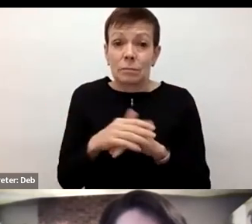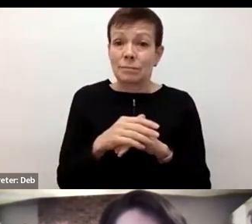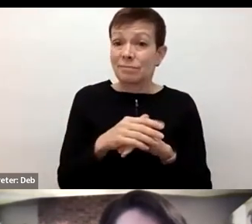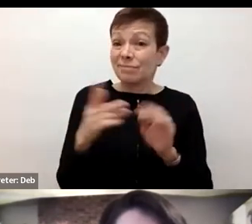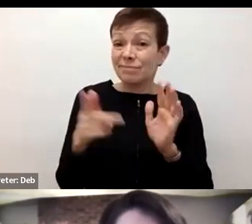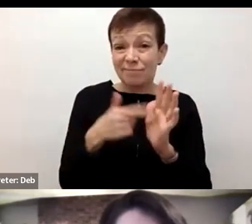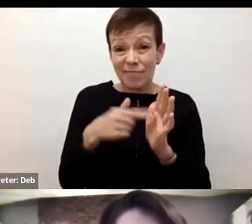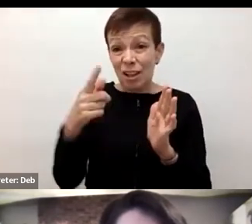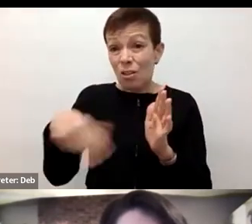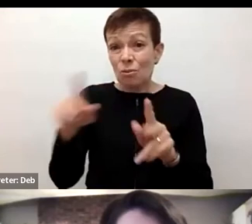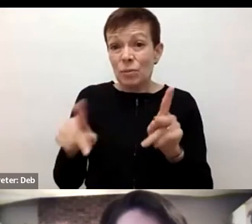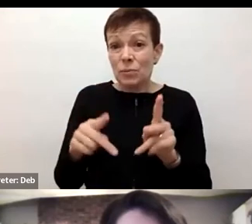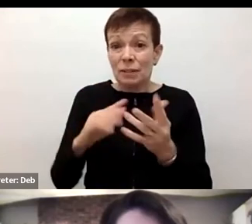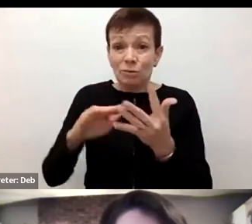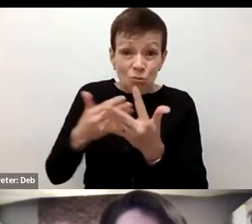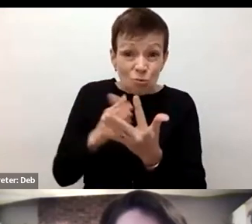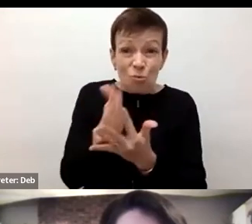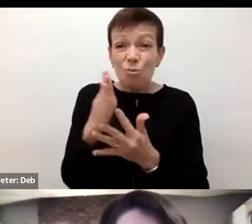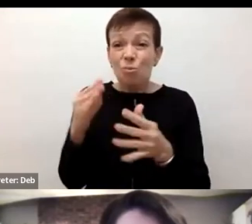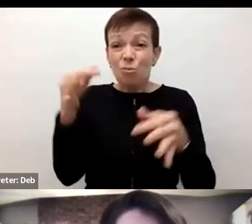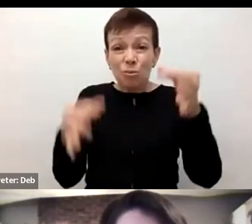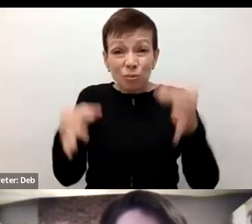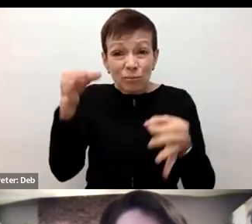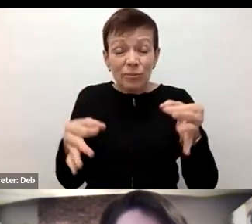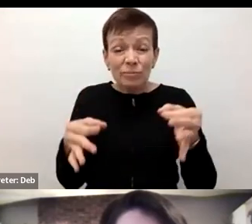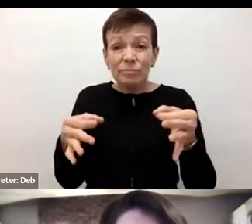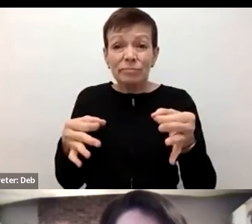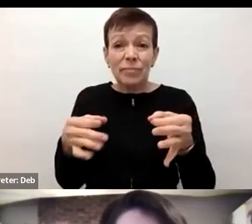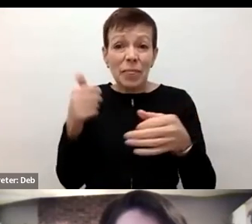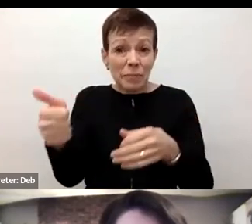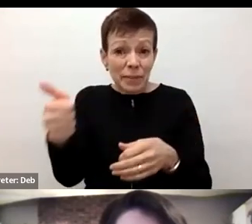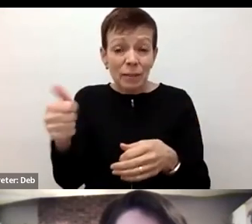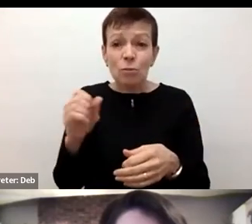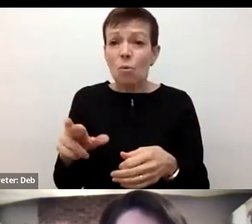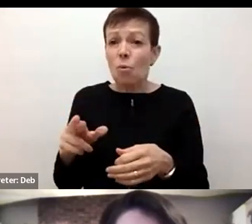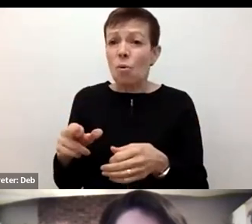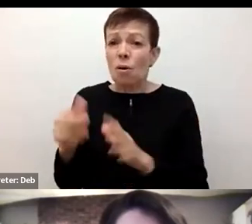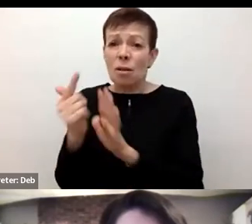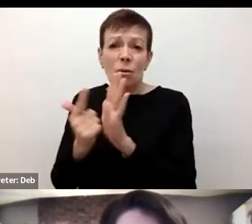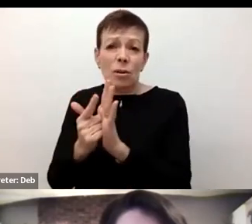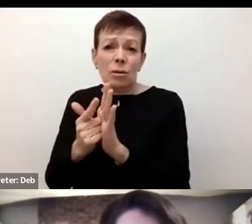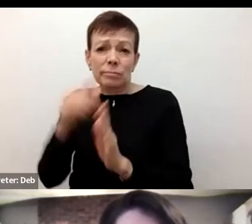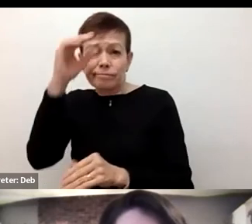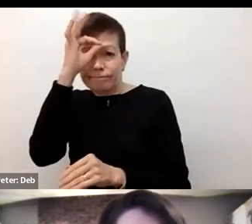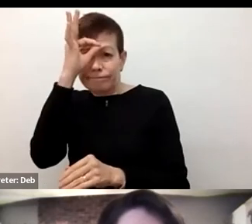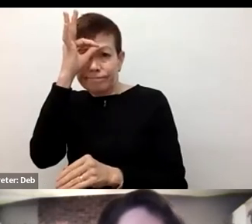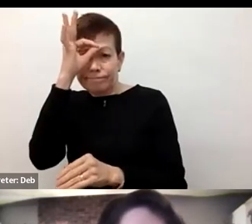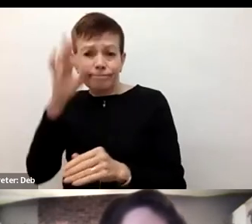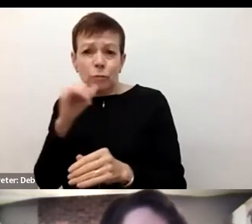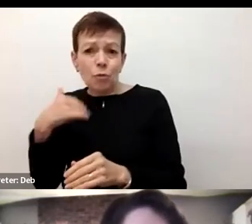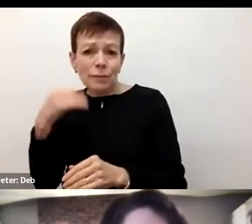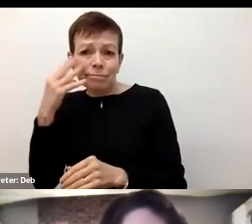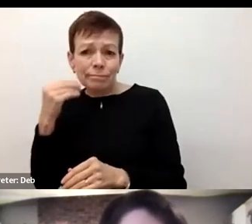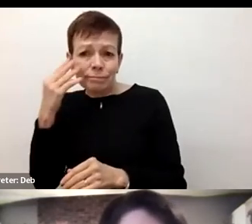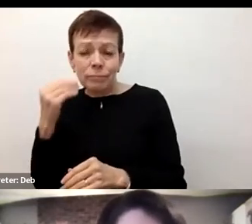left to support themselves or have lawyers who don't have the experience. And so faith communities can actually help